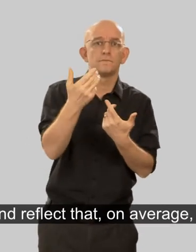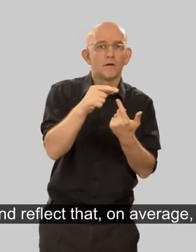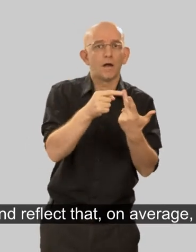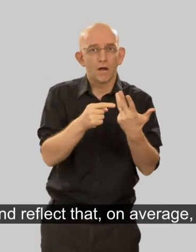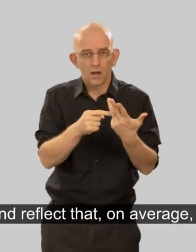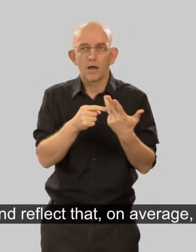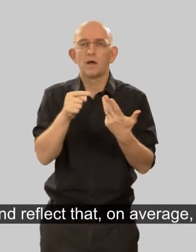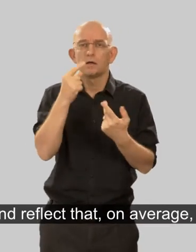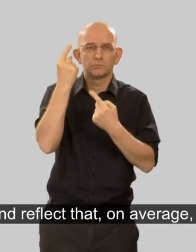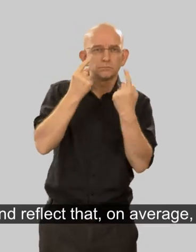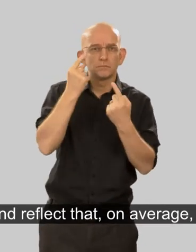reflect that on average